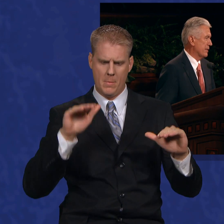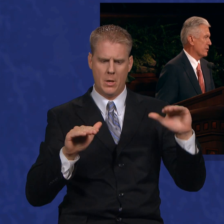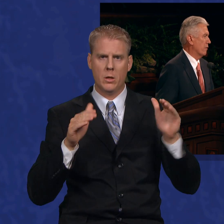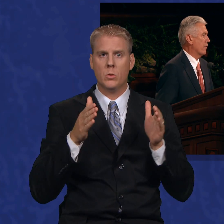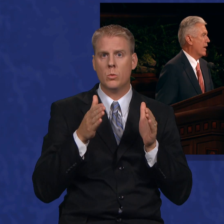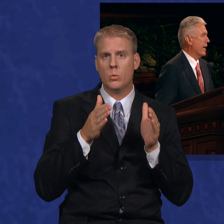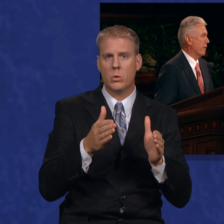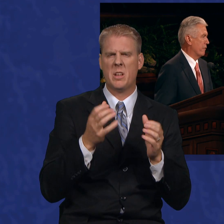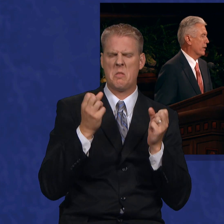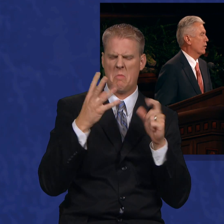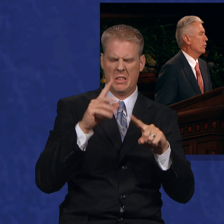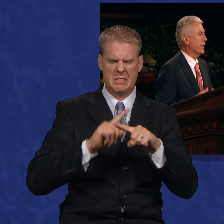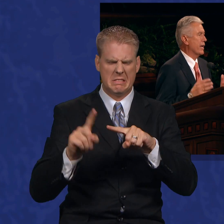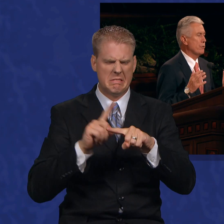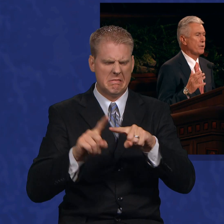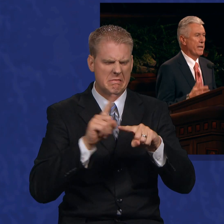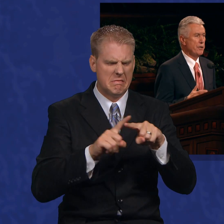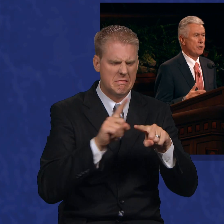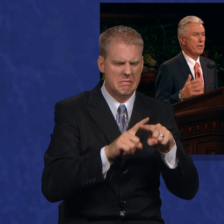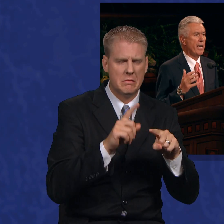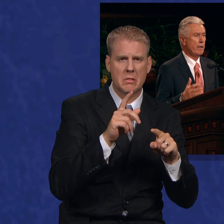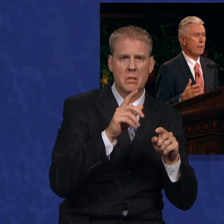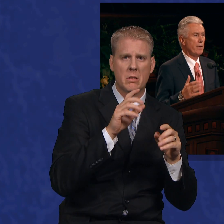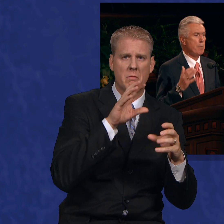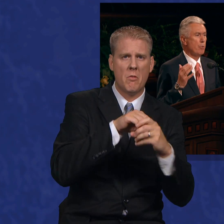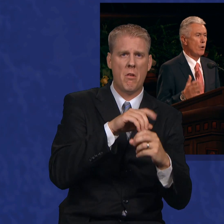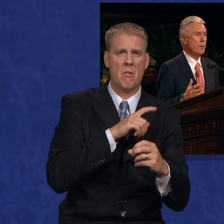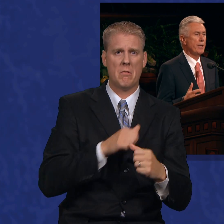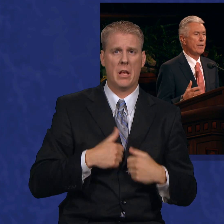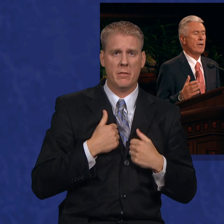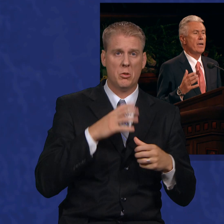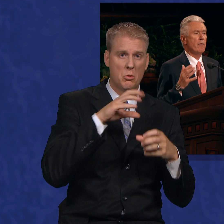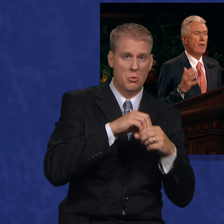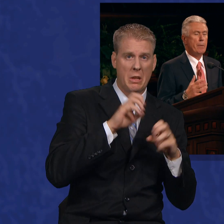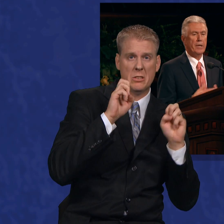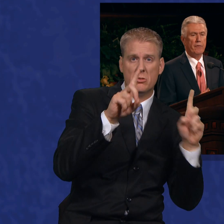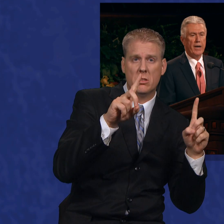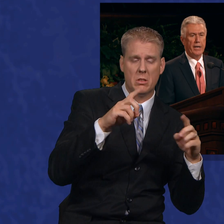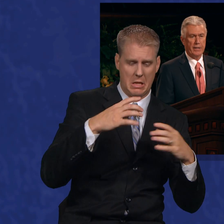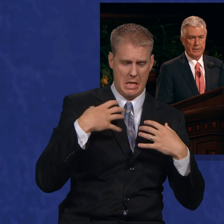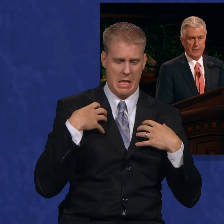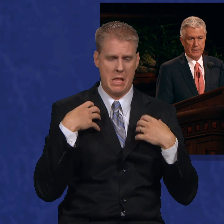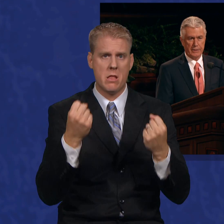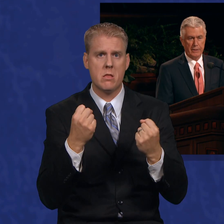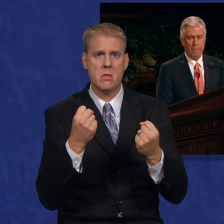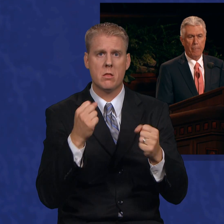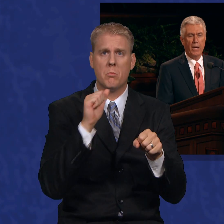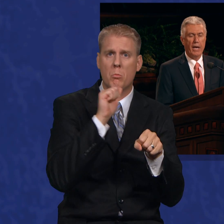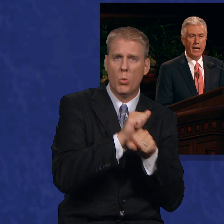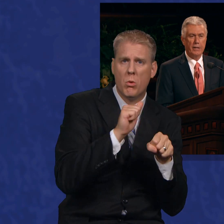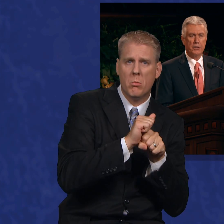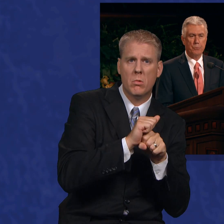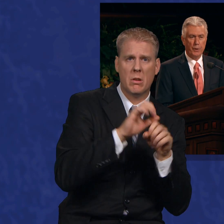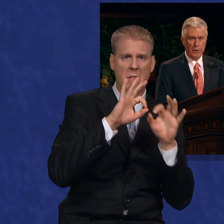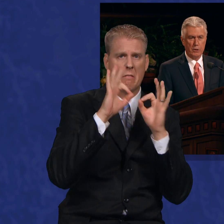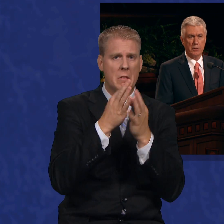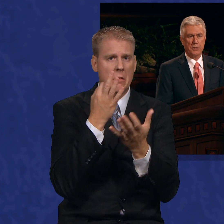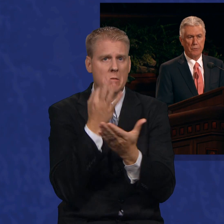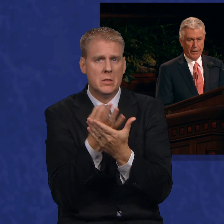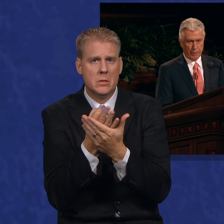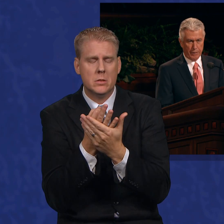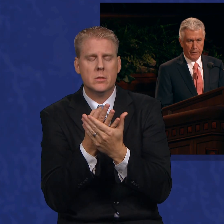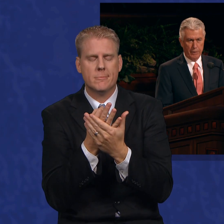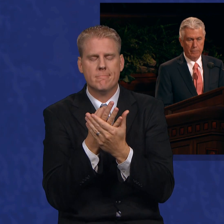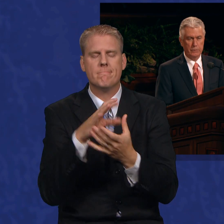facets of life, including education, health, employment, family finances, and spiritual